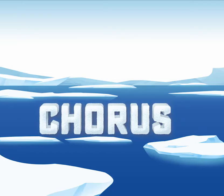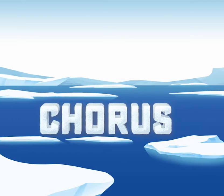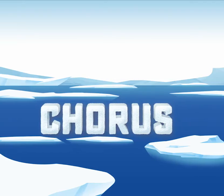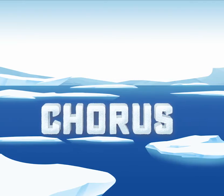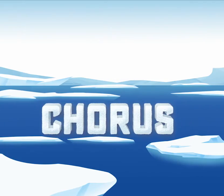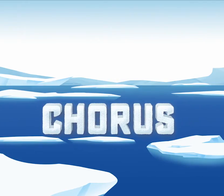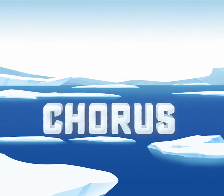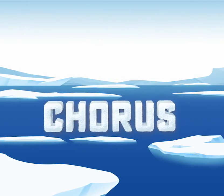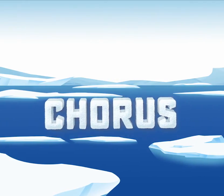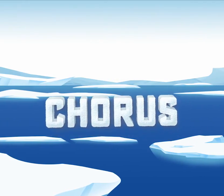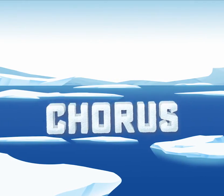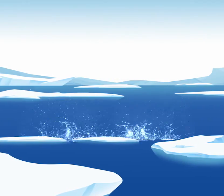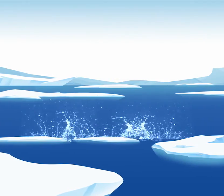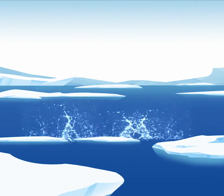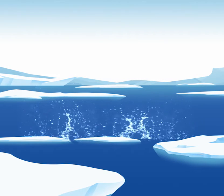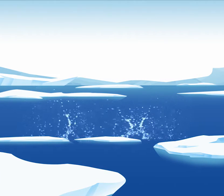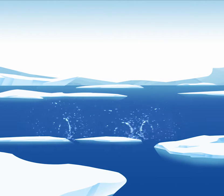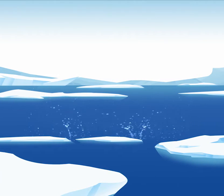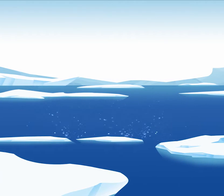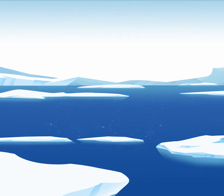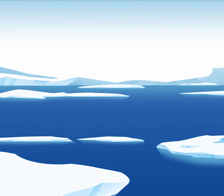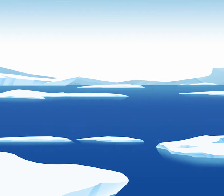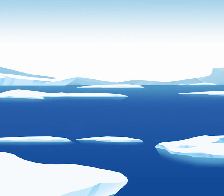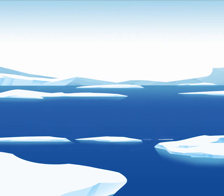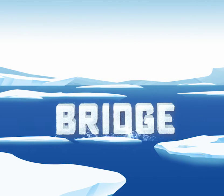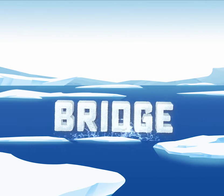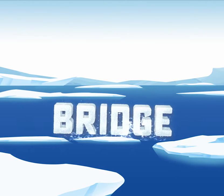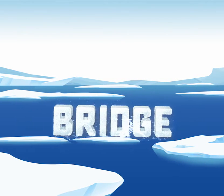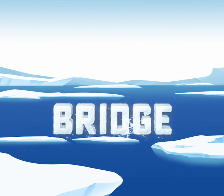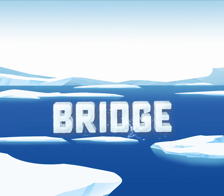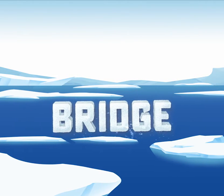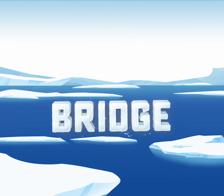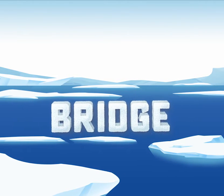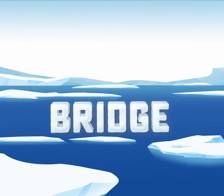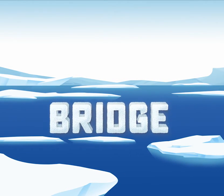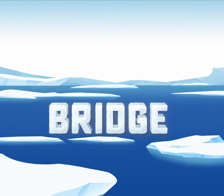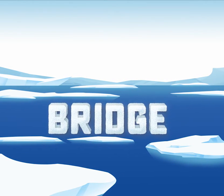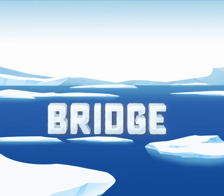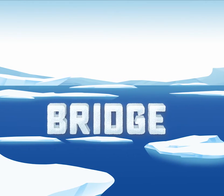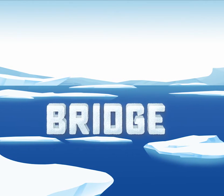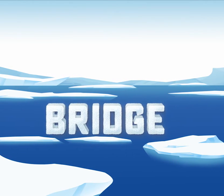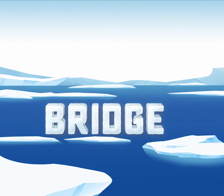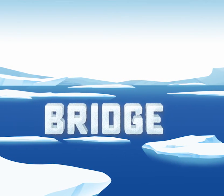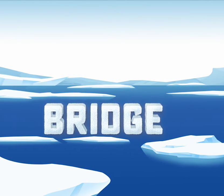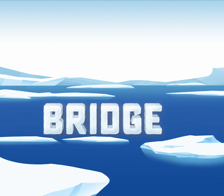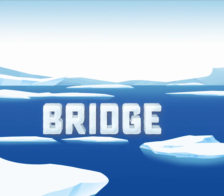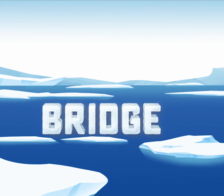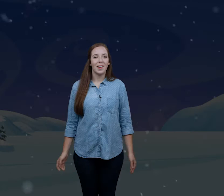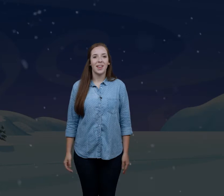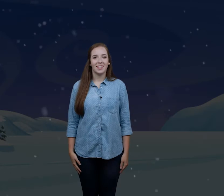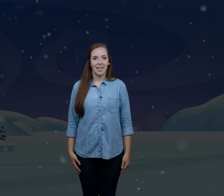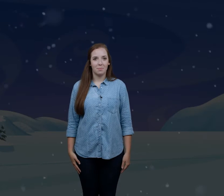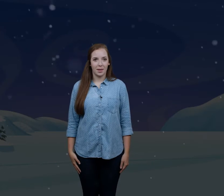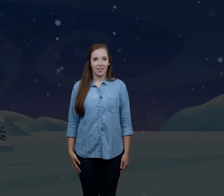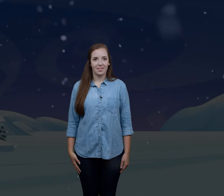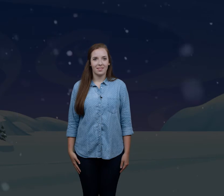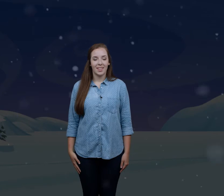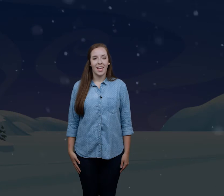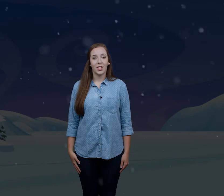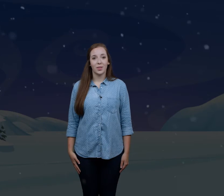Then you're going to repeat the course again that we already learned. And then you go into the bridge. So this part's a lot slower. And it doesn't have that same beat. It goes